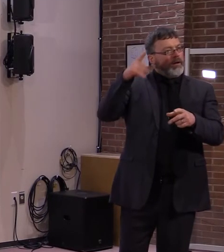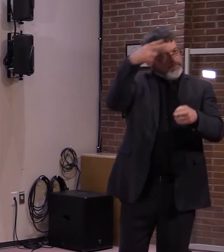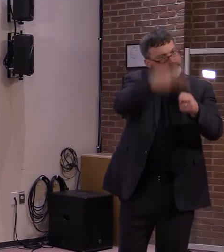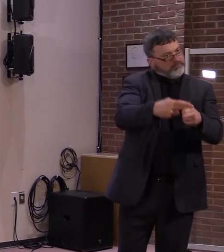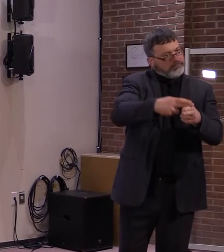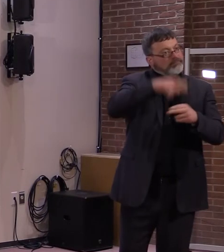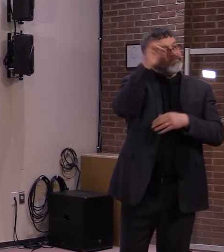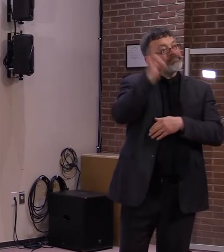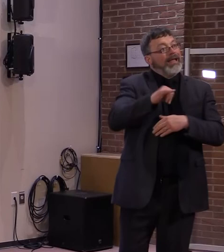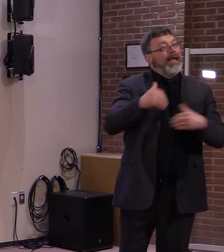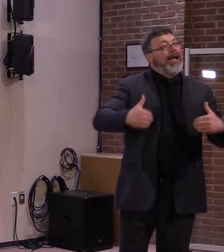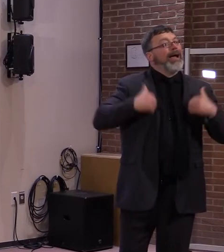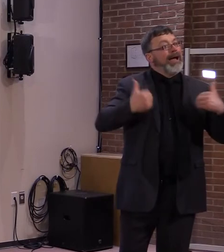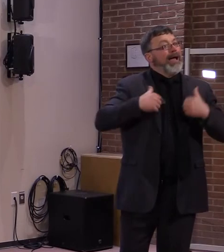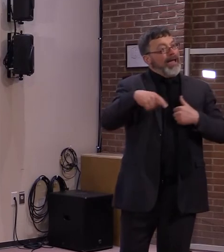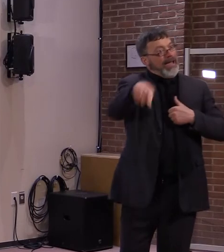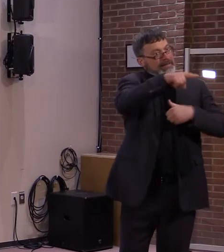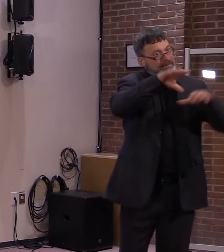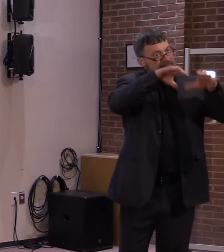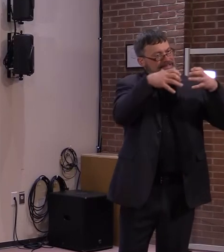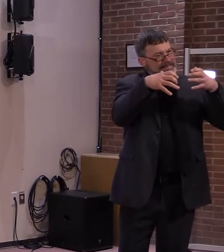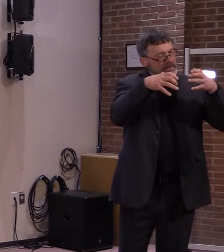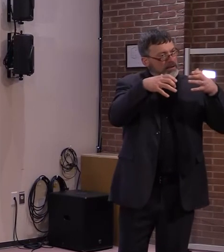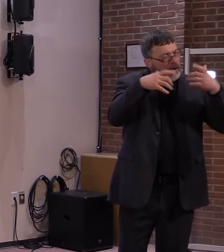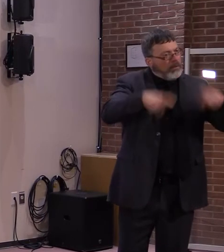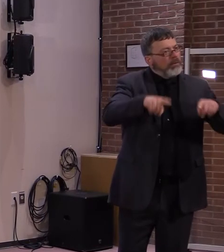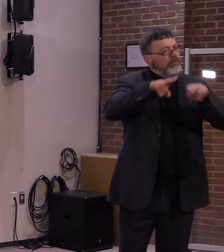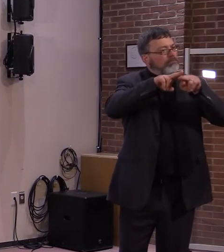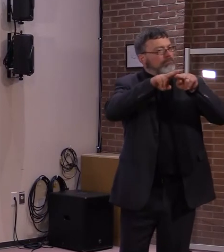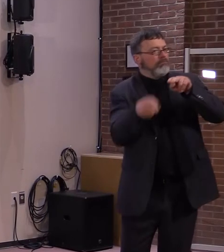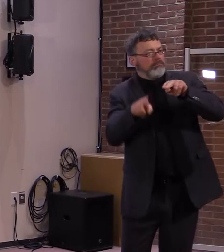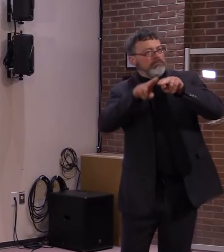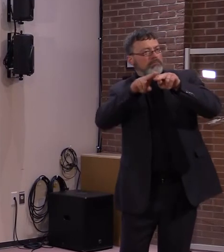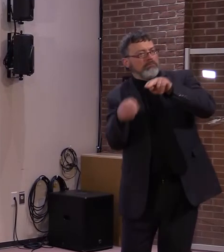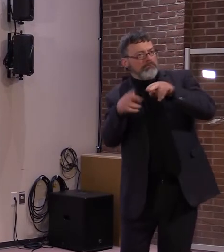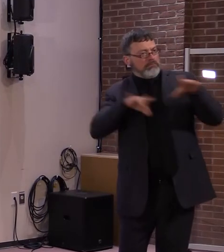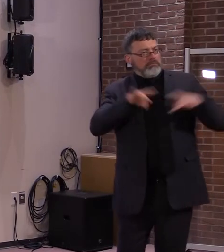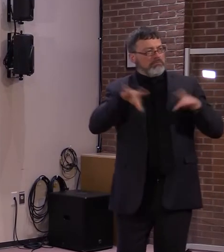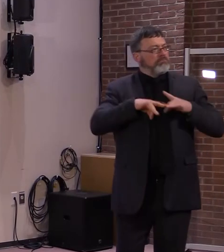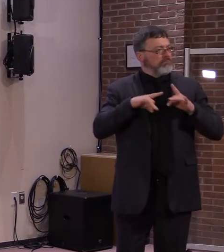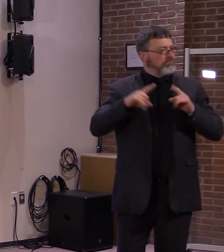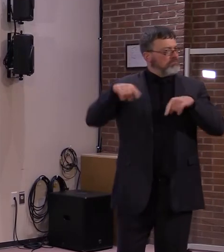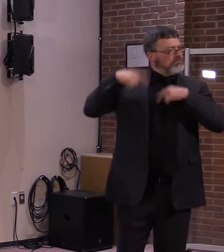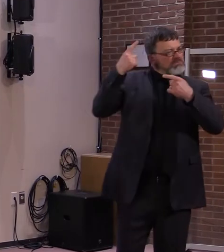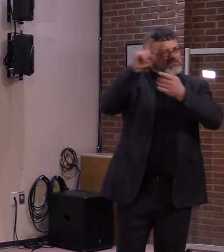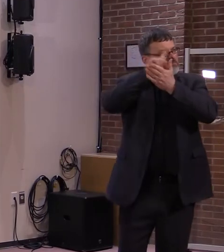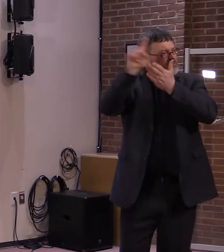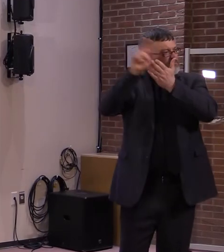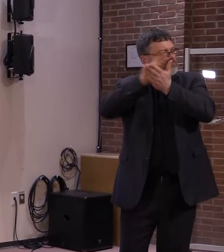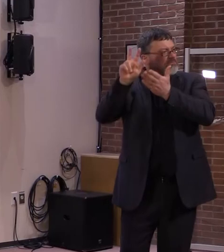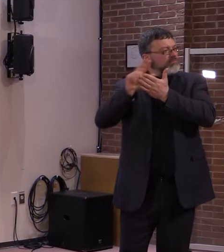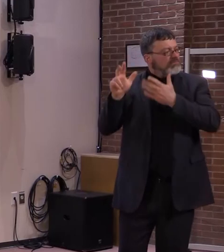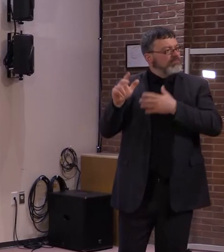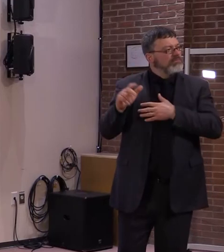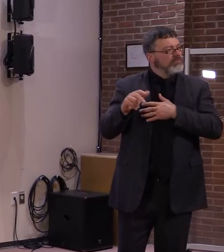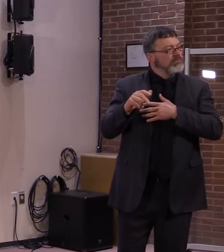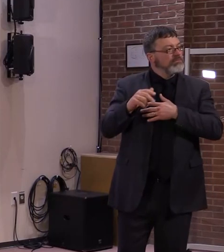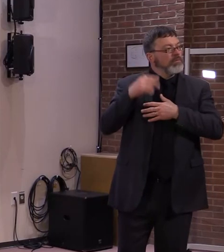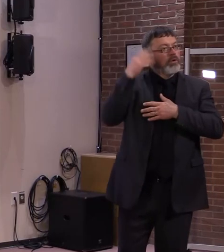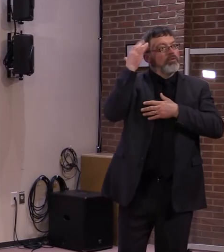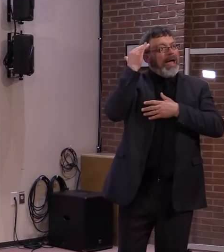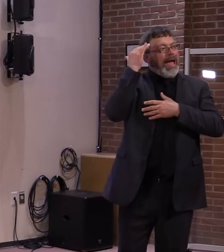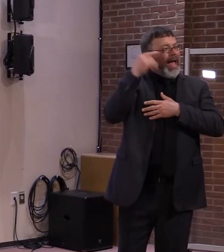well. I'm curious whether there's a possibility that the